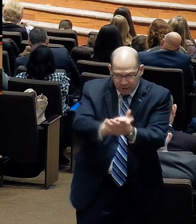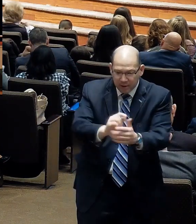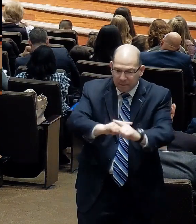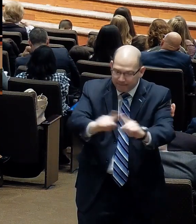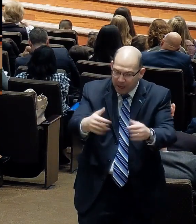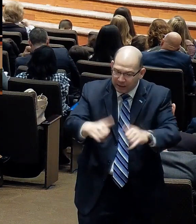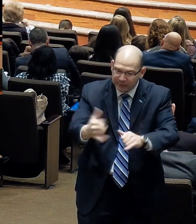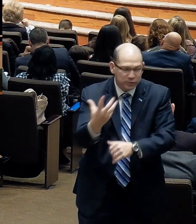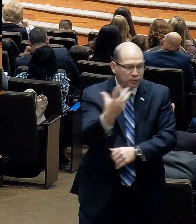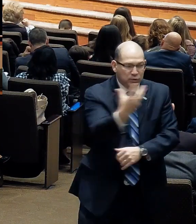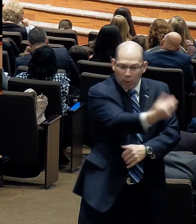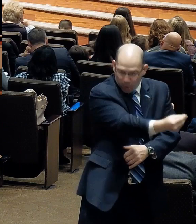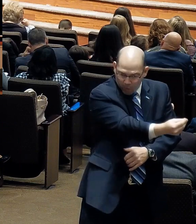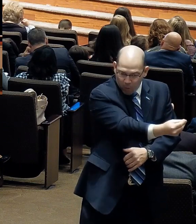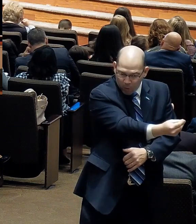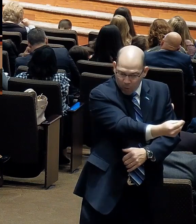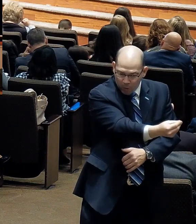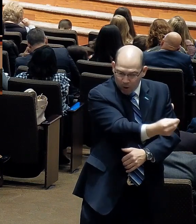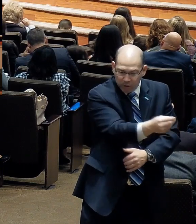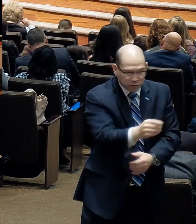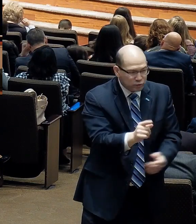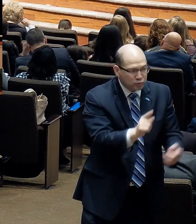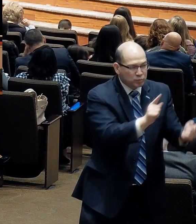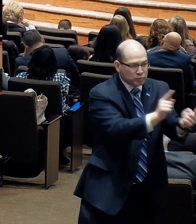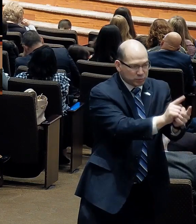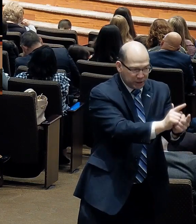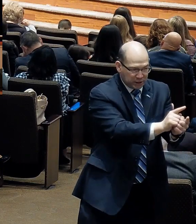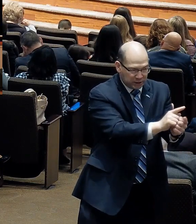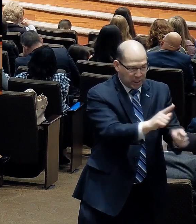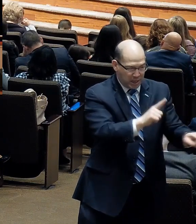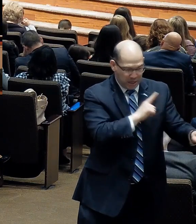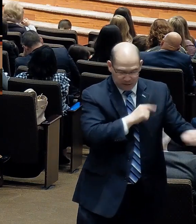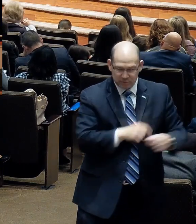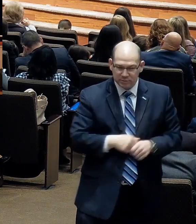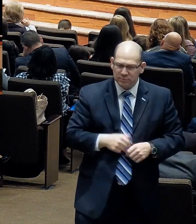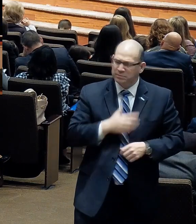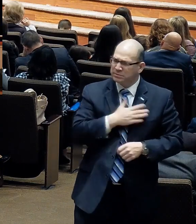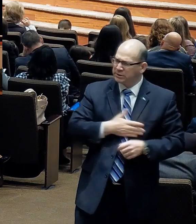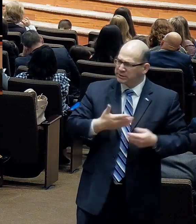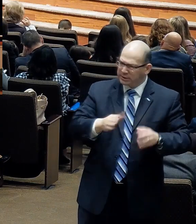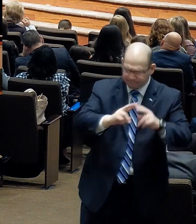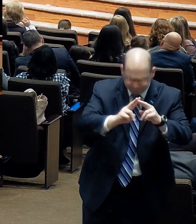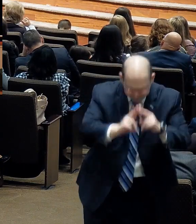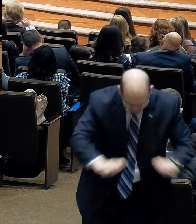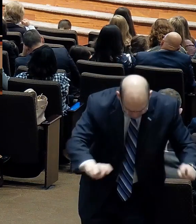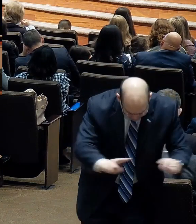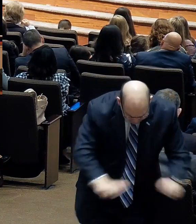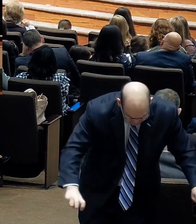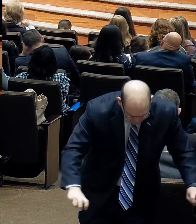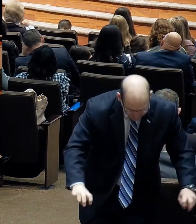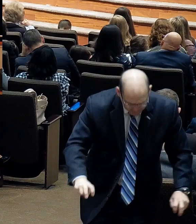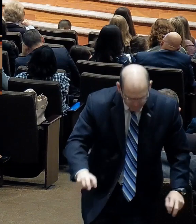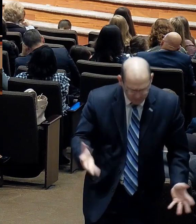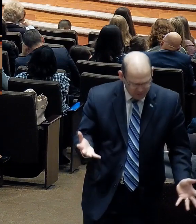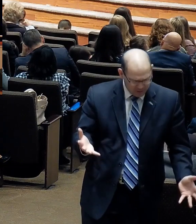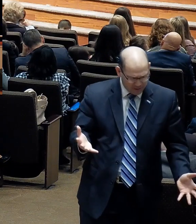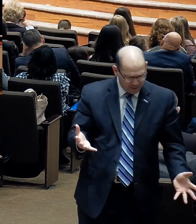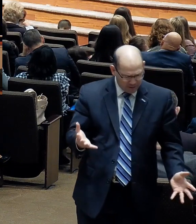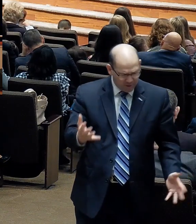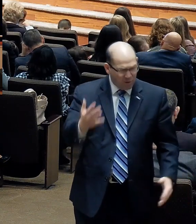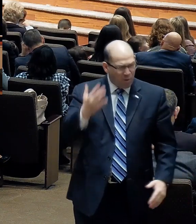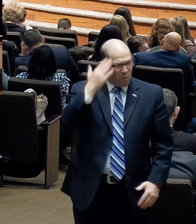unto him. I want us tonight for just a few moments to look at a few things. Why do I believe from this passage? Jesus